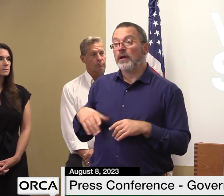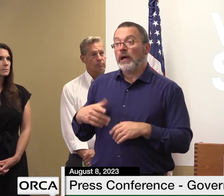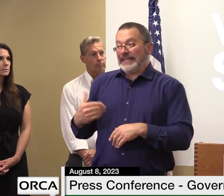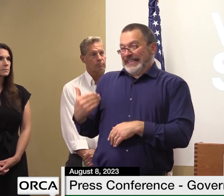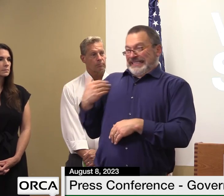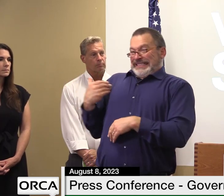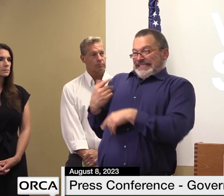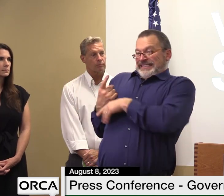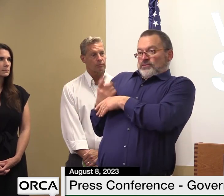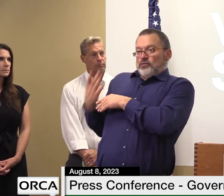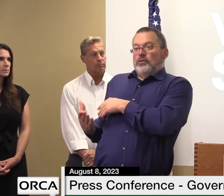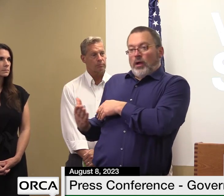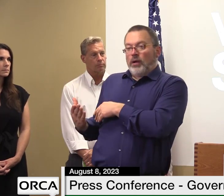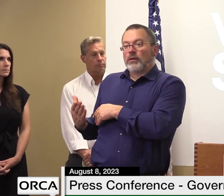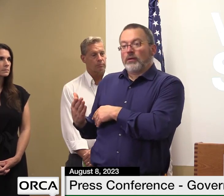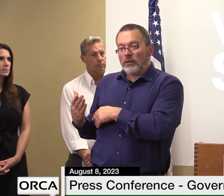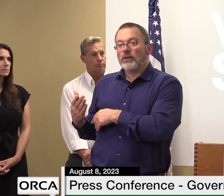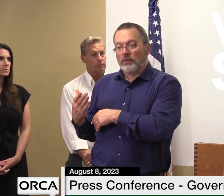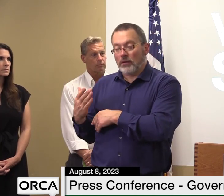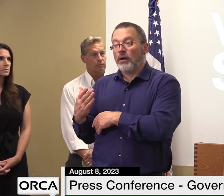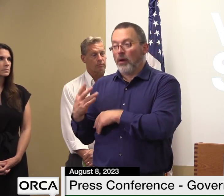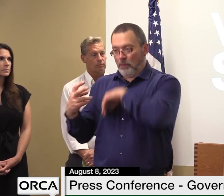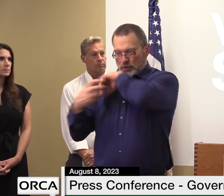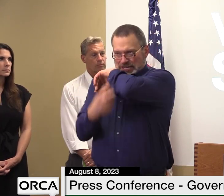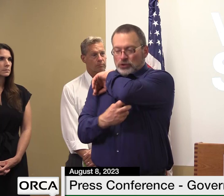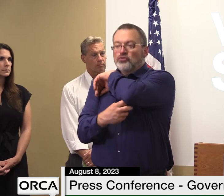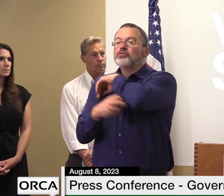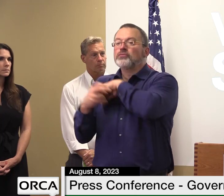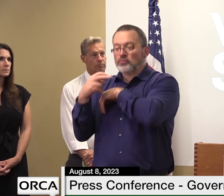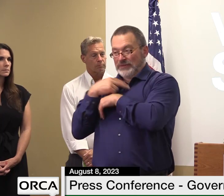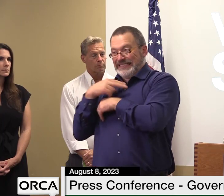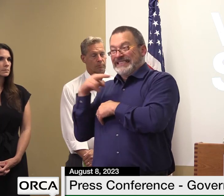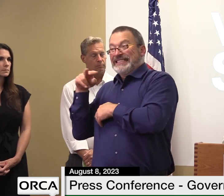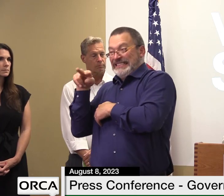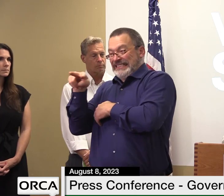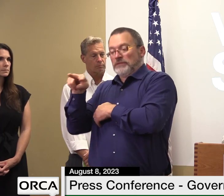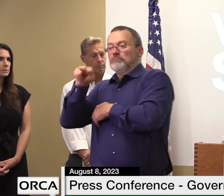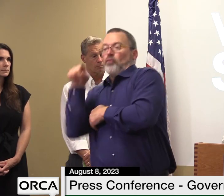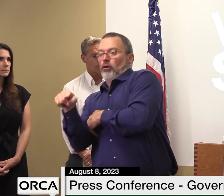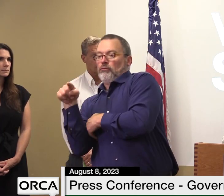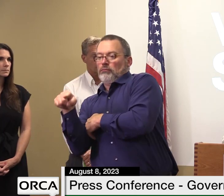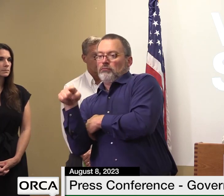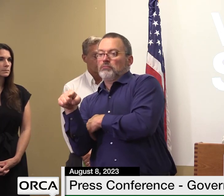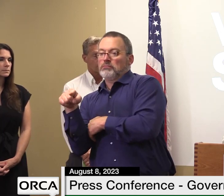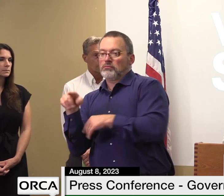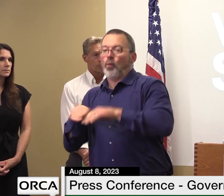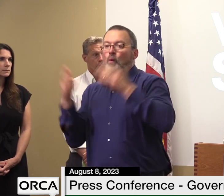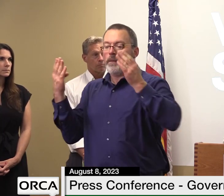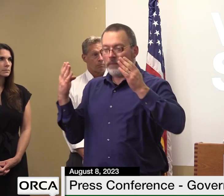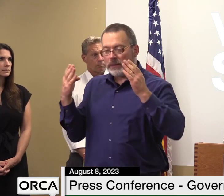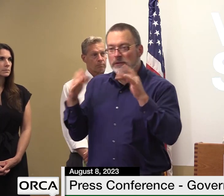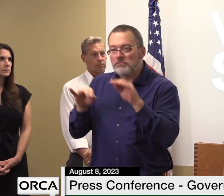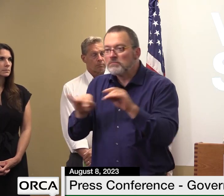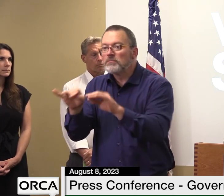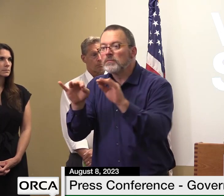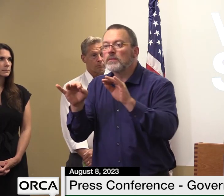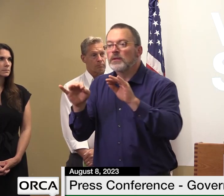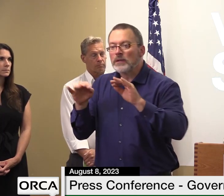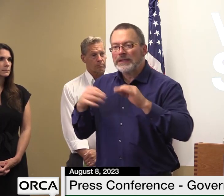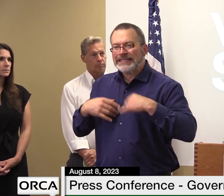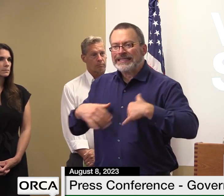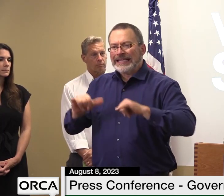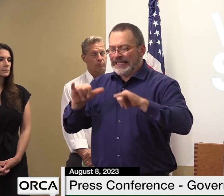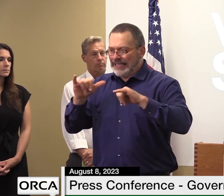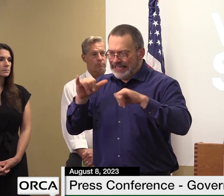a bridge into one lane due to some rain damage that occurred friday night and the damage was more extensive than we